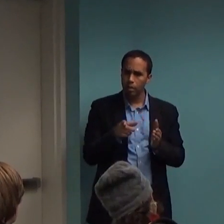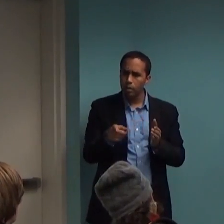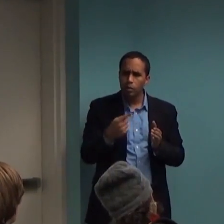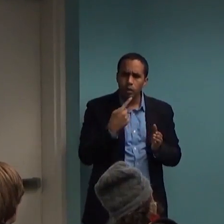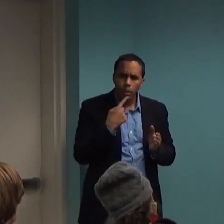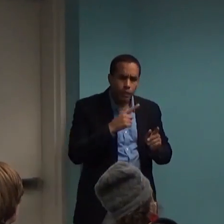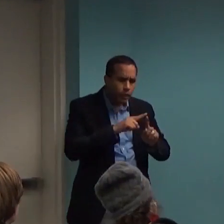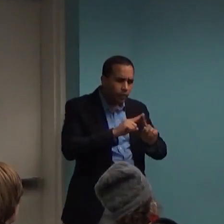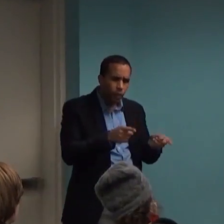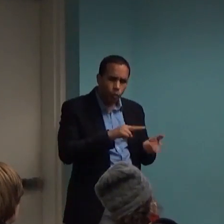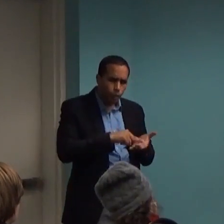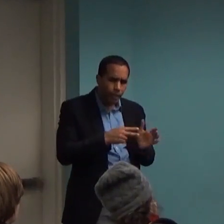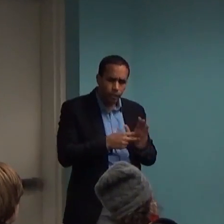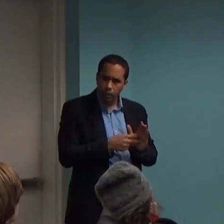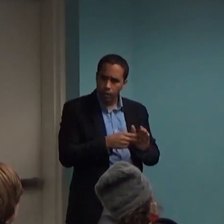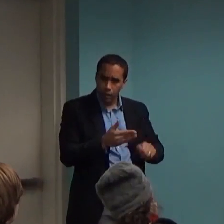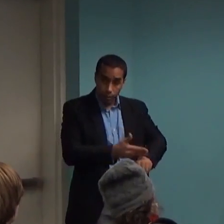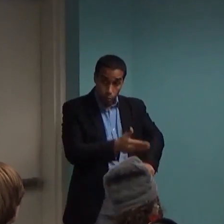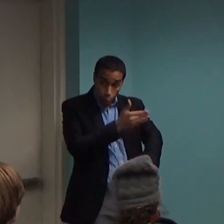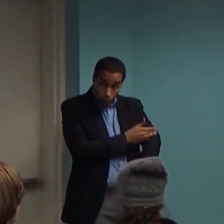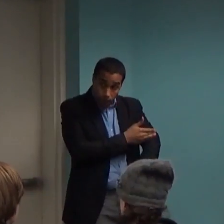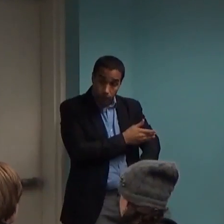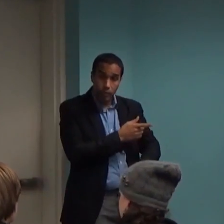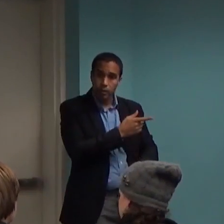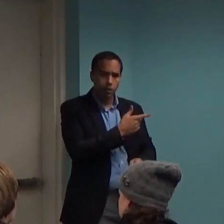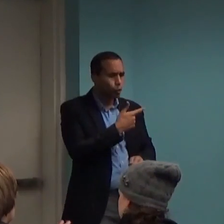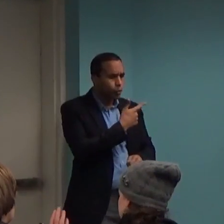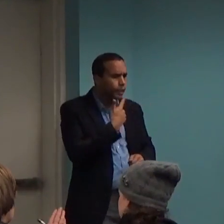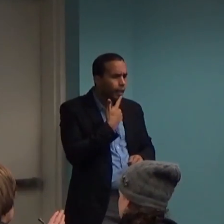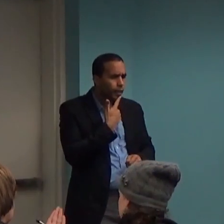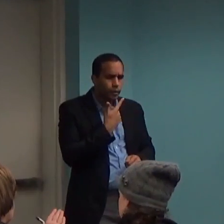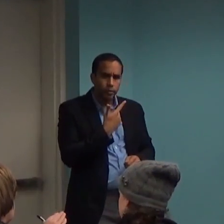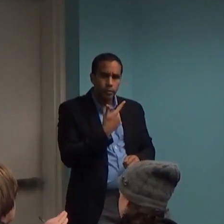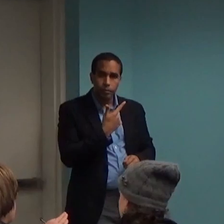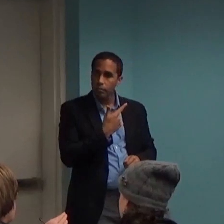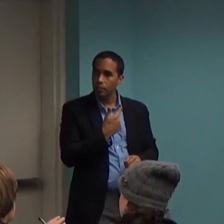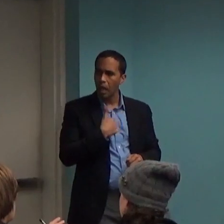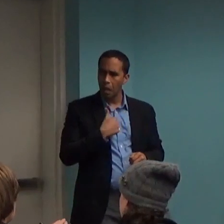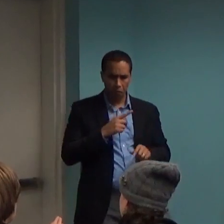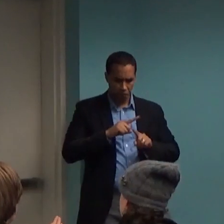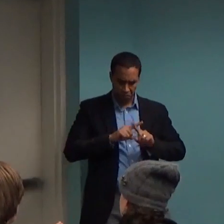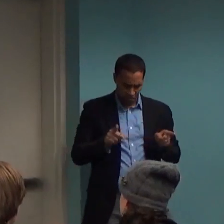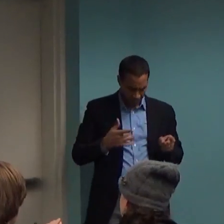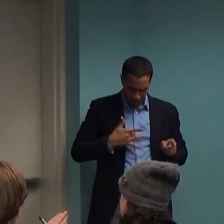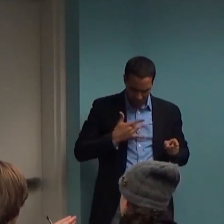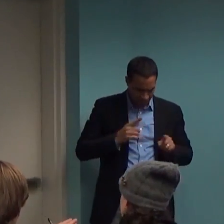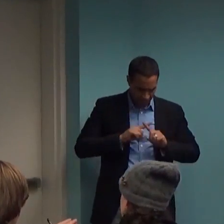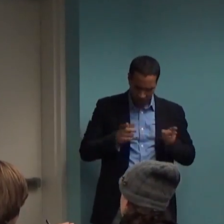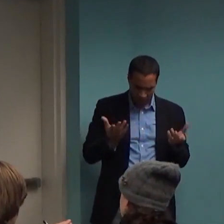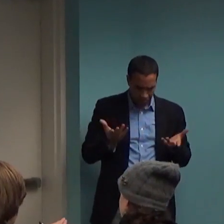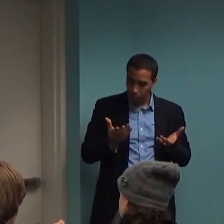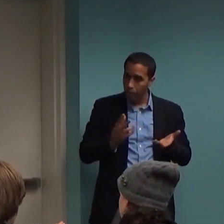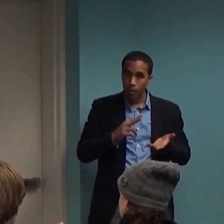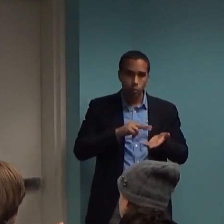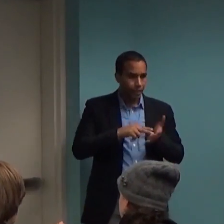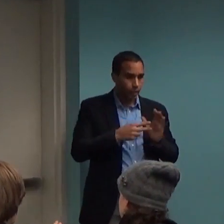or... Hmm? When you say that you don't feel different, you don't feel improved, or you don't feel any